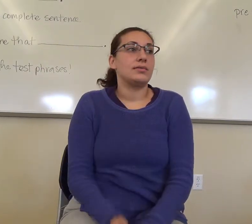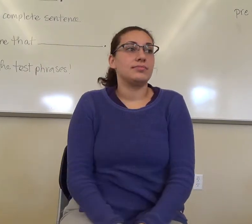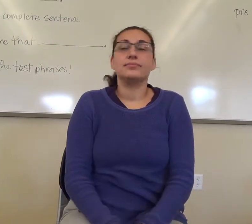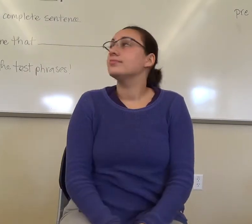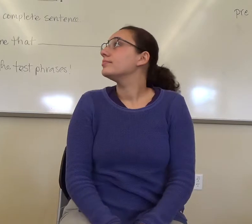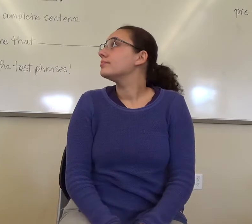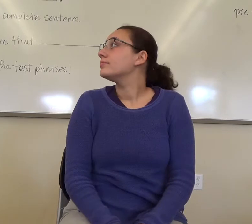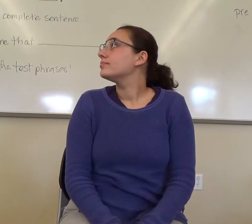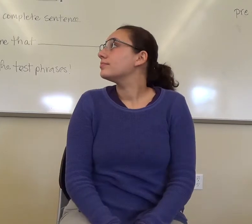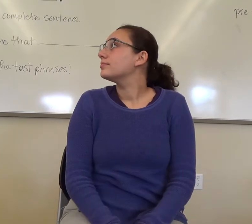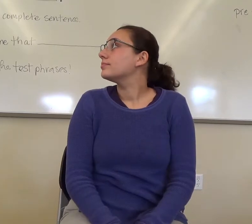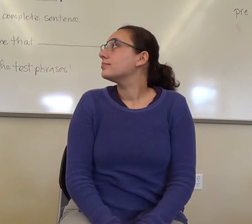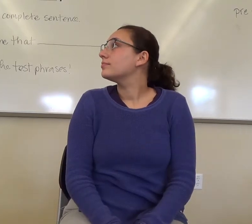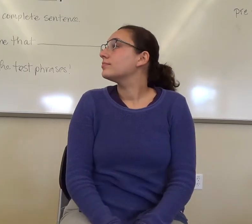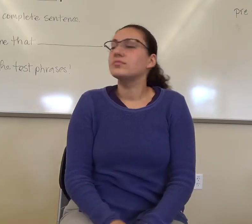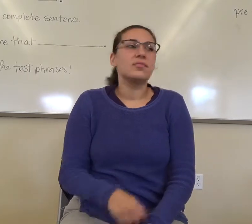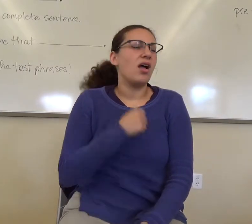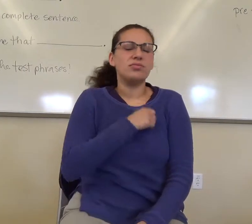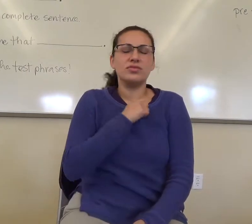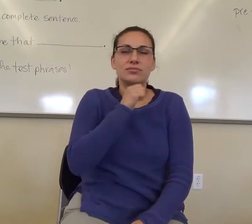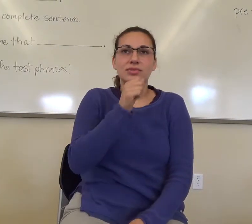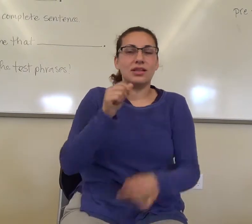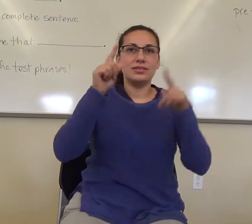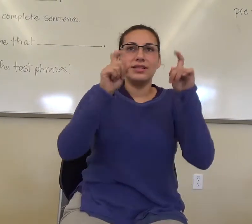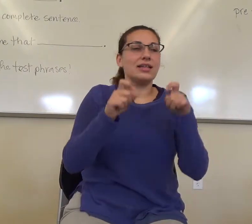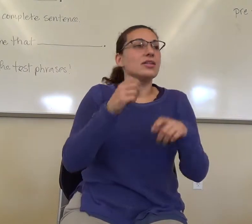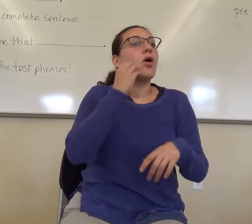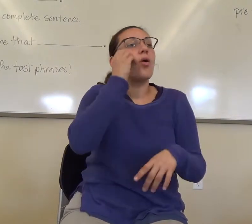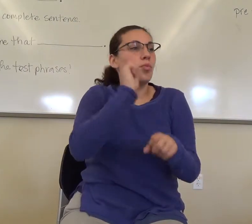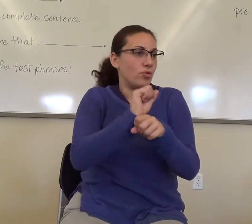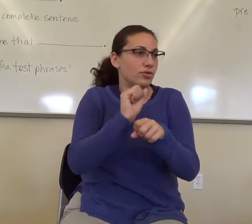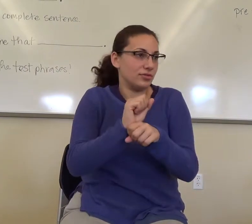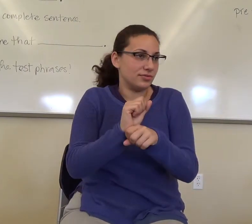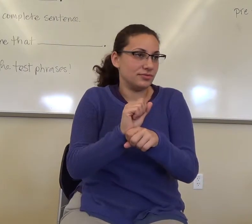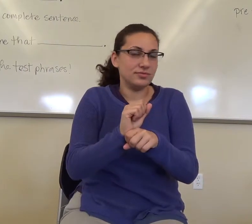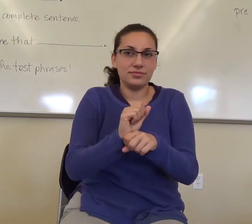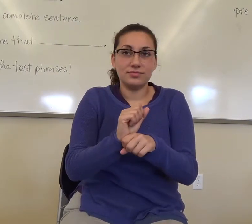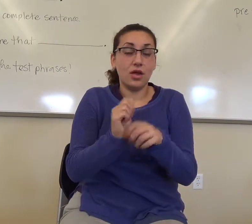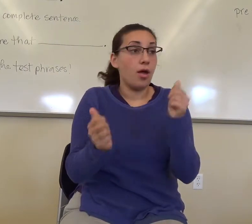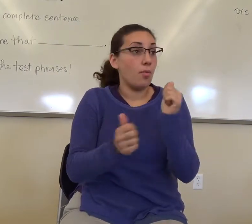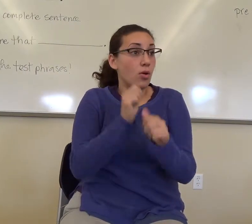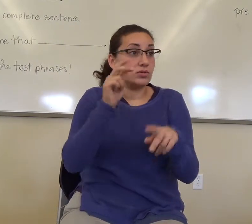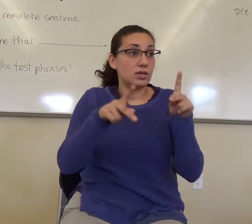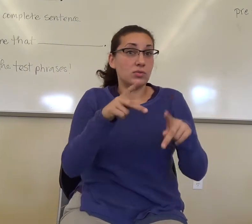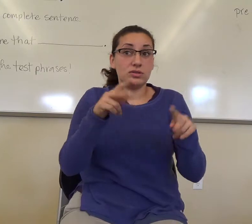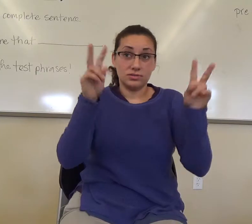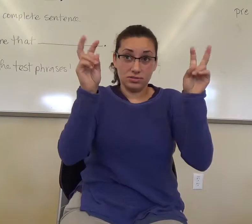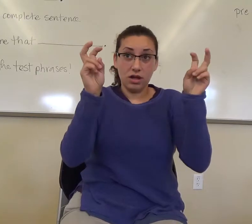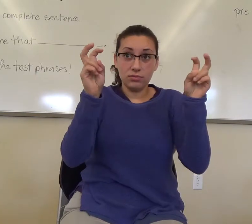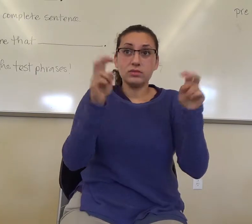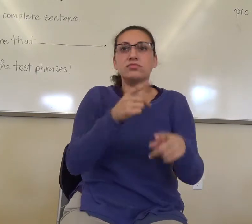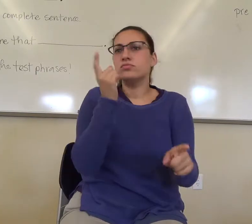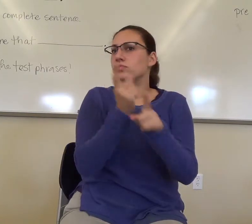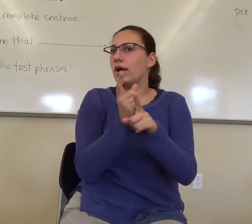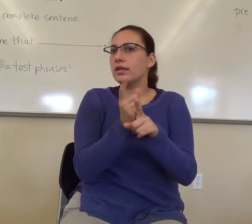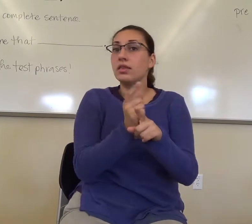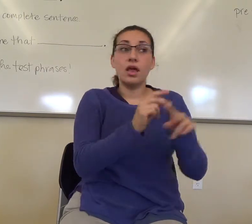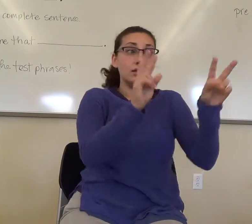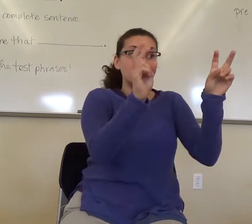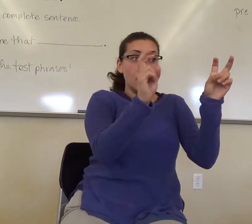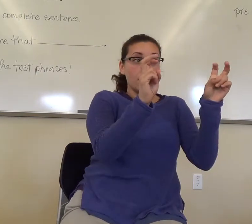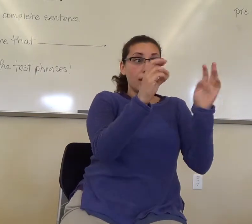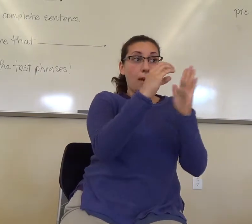Um... Most people got this right. The topic of a paragraph is